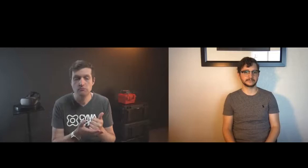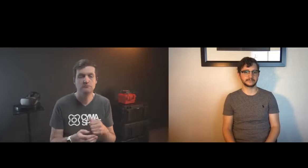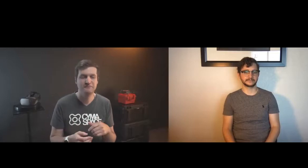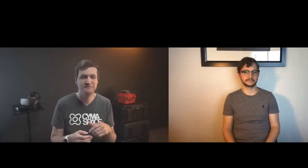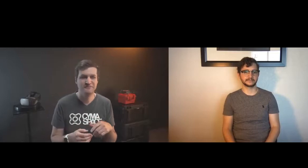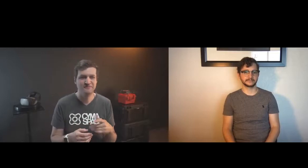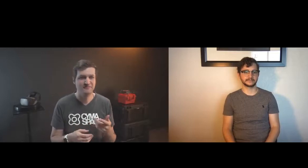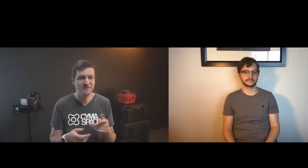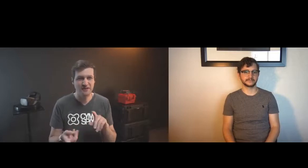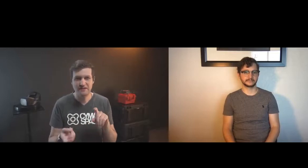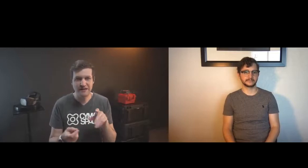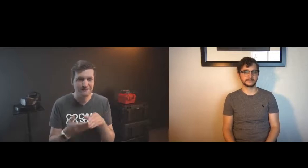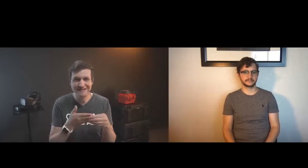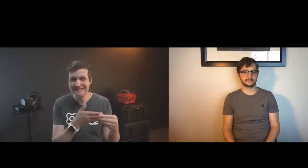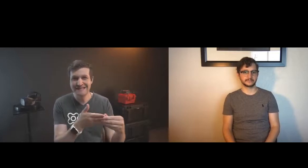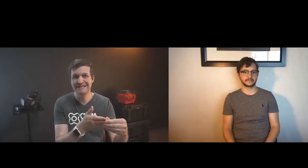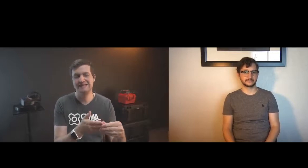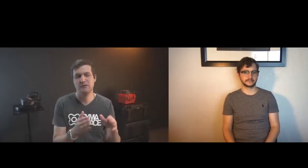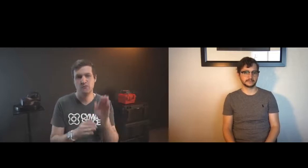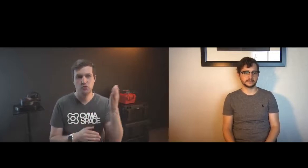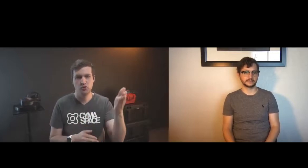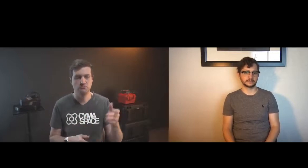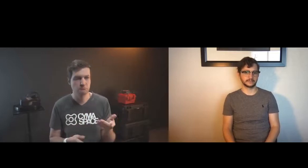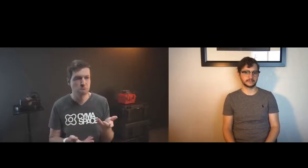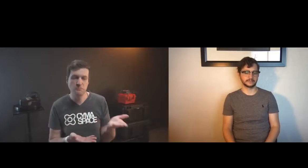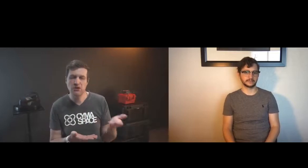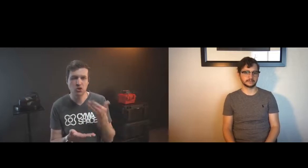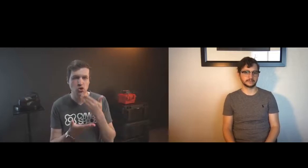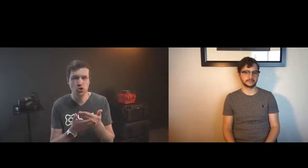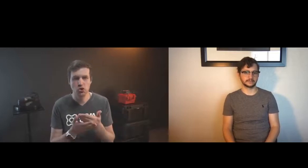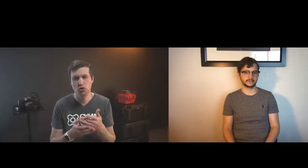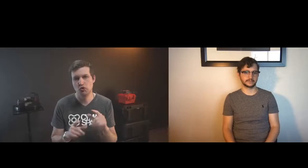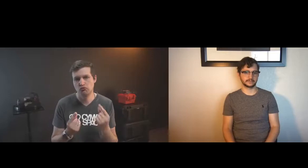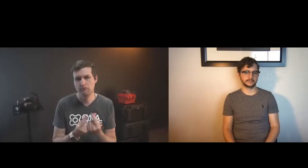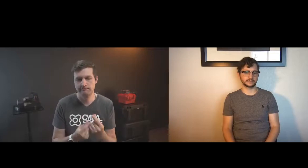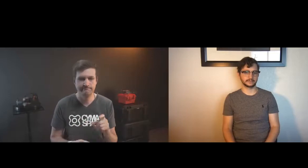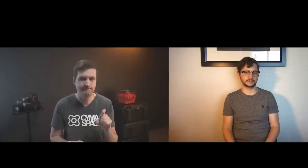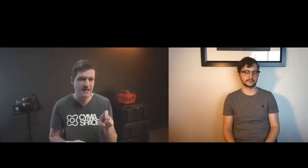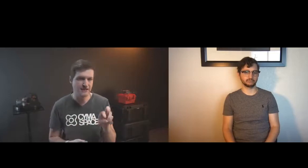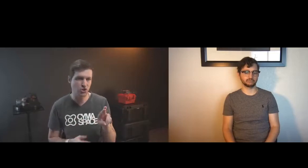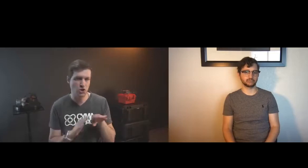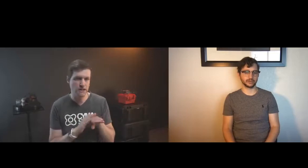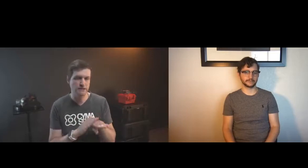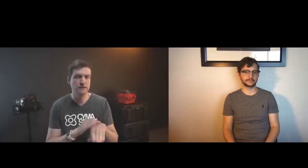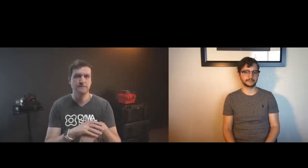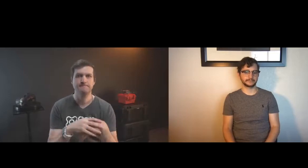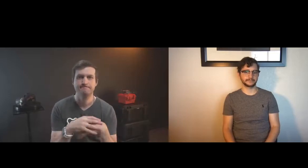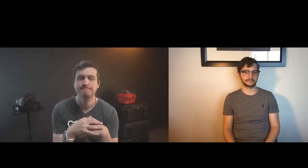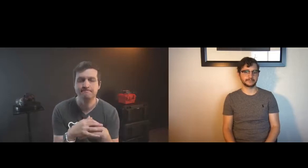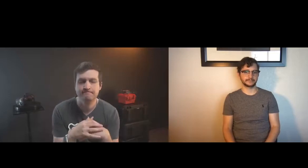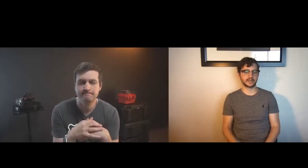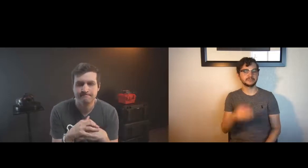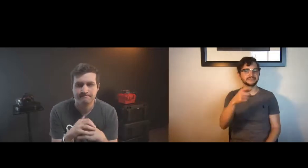so it's a great place for people who are interested in this industry and they're interested in leading the future of the industry so that's a